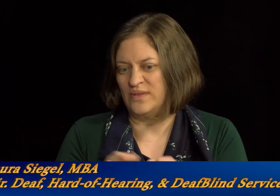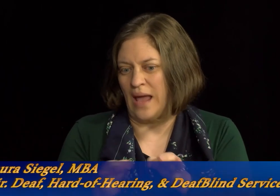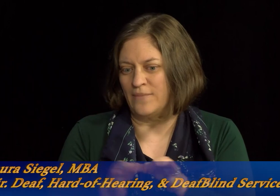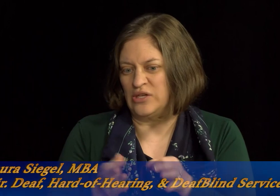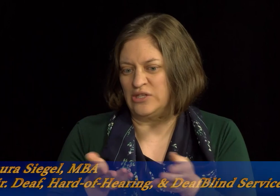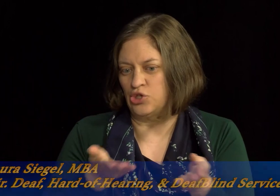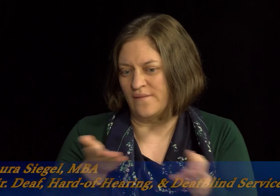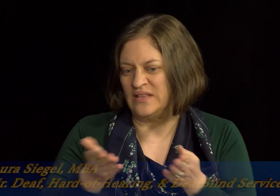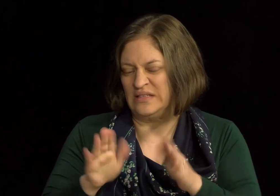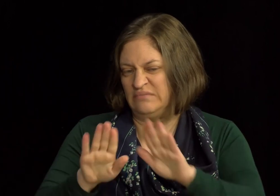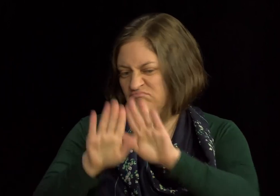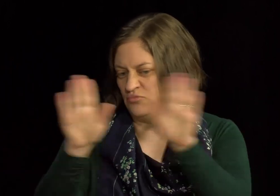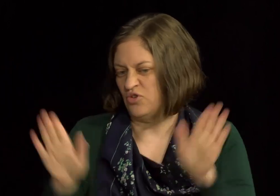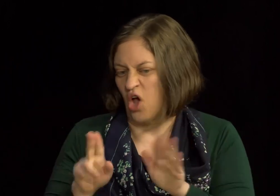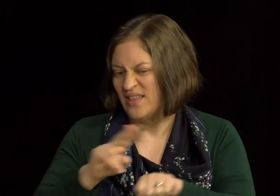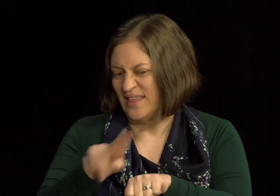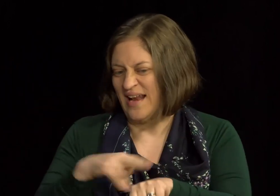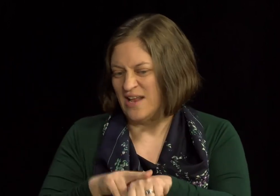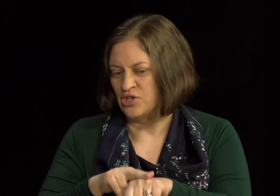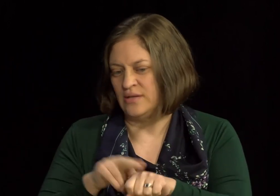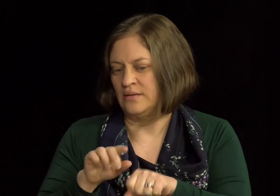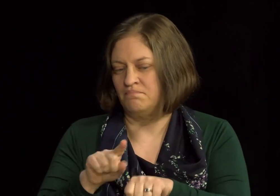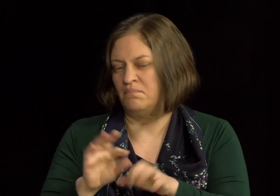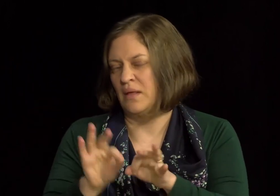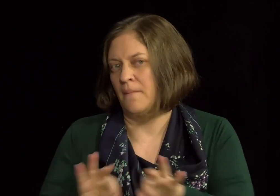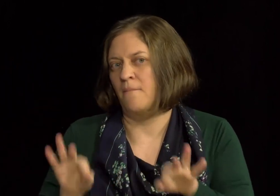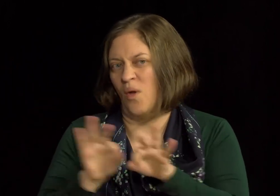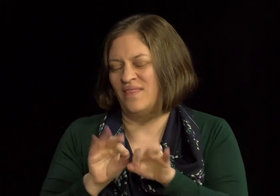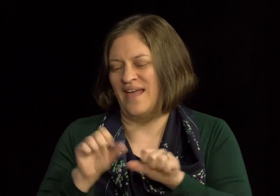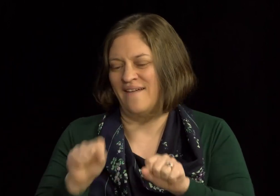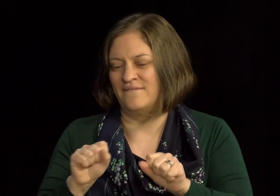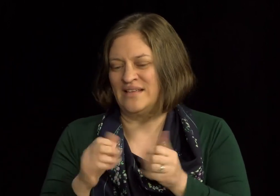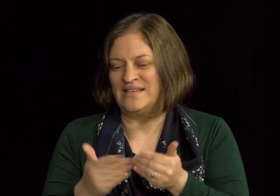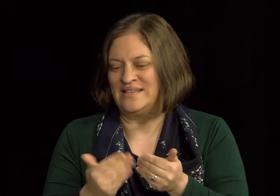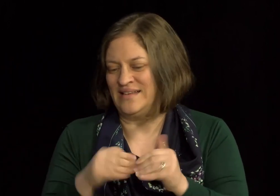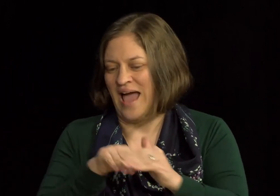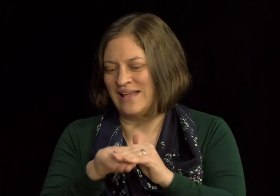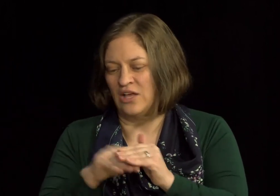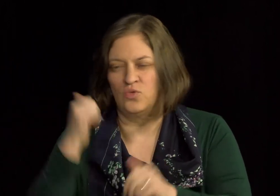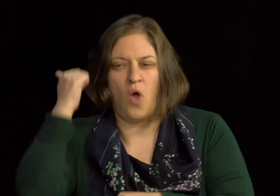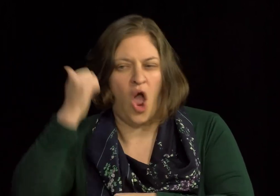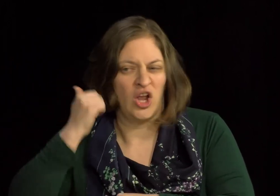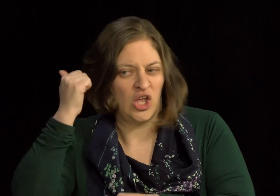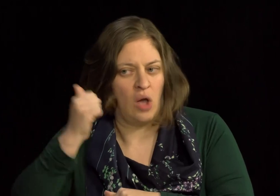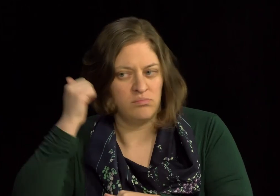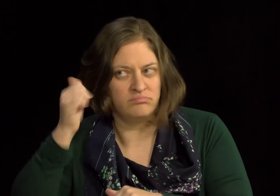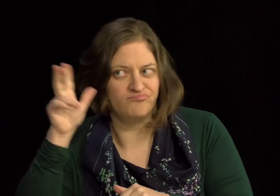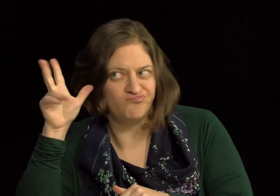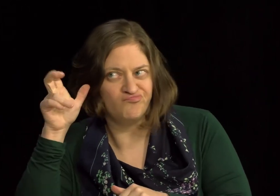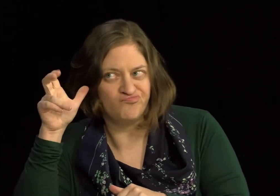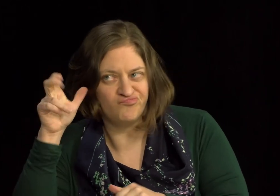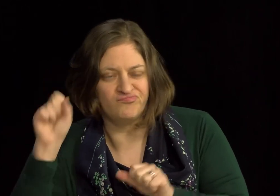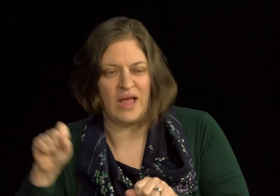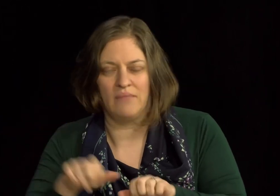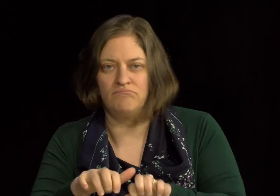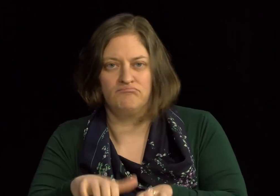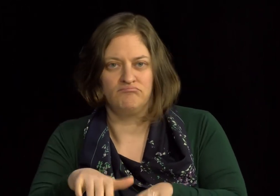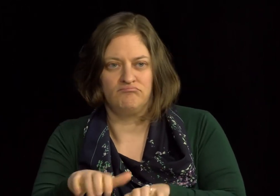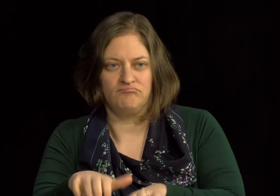it's limited in terms of captioning services. There are captioning services nationwide as well that provides